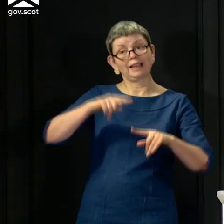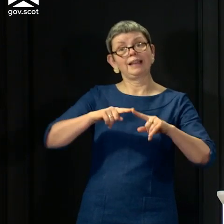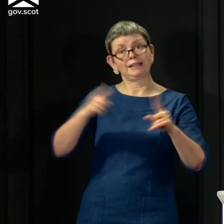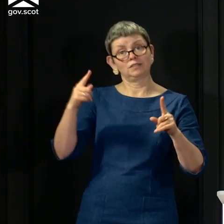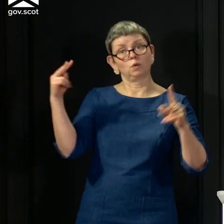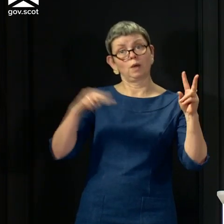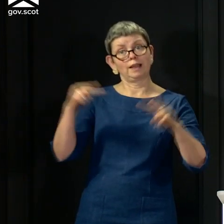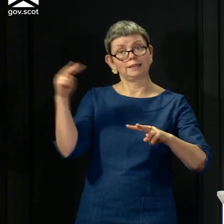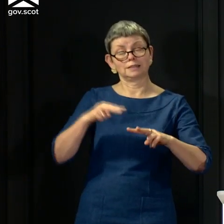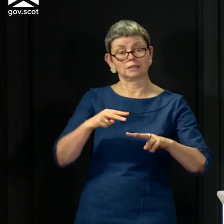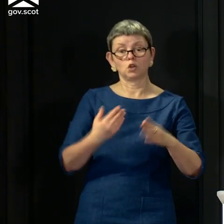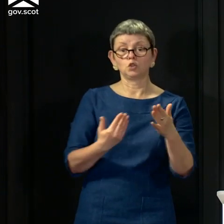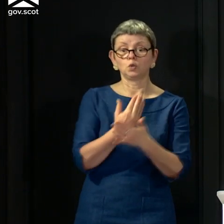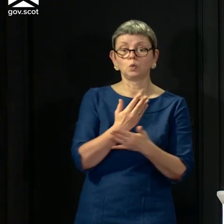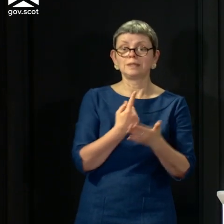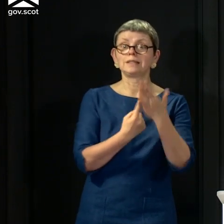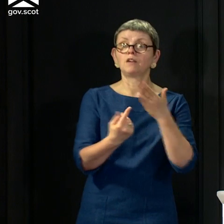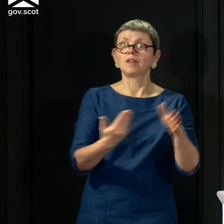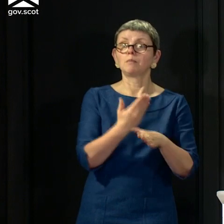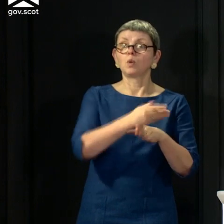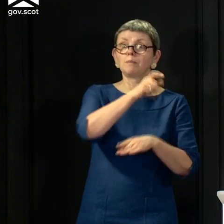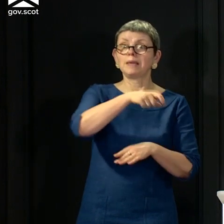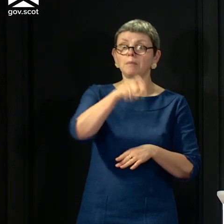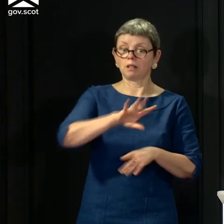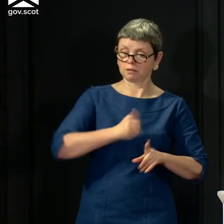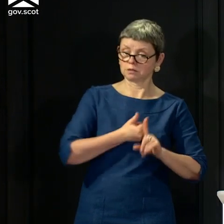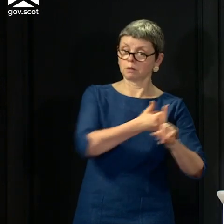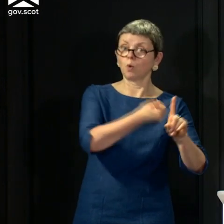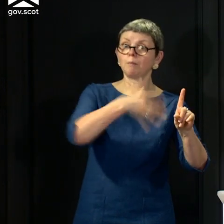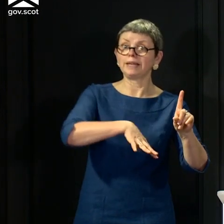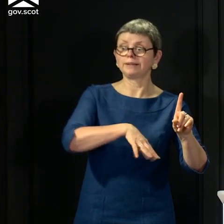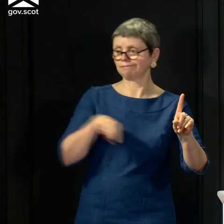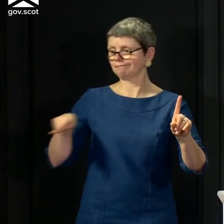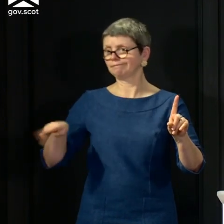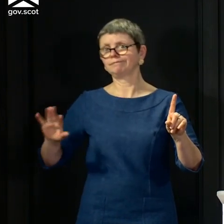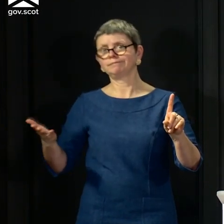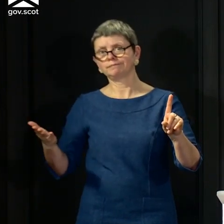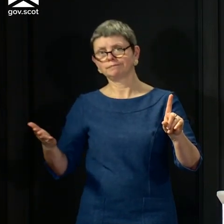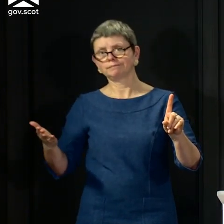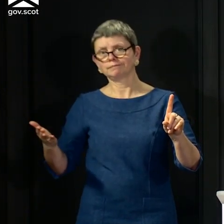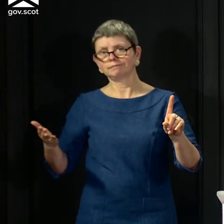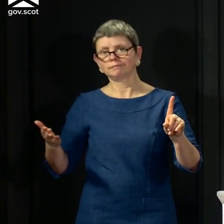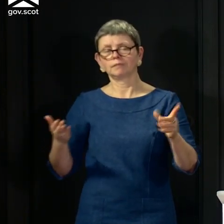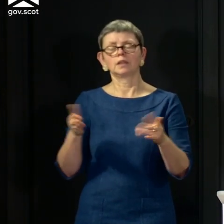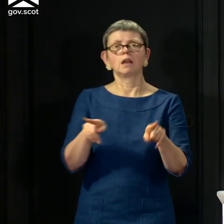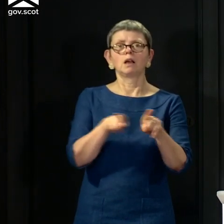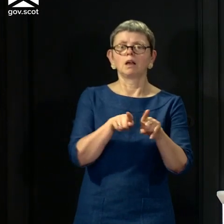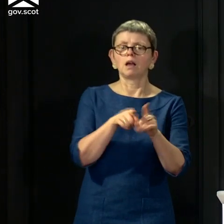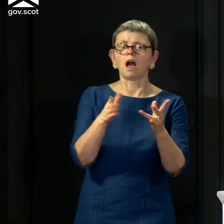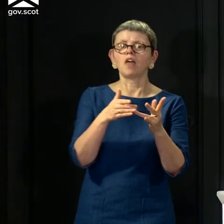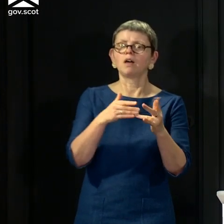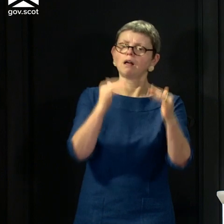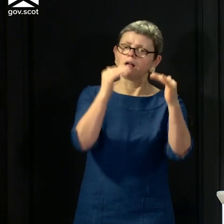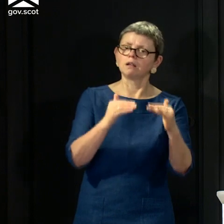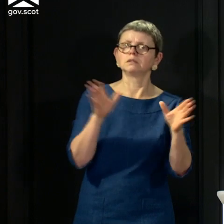support to newly self-employed people. There are groups of businesses at the lower end of the rateable value spectrum that are getting help in Scotland that don't get